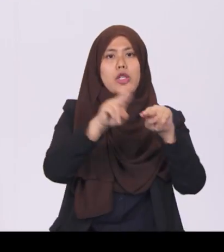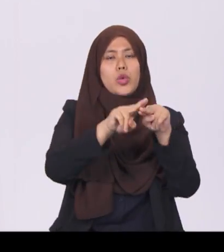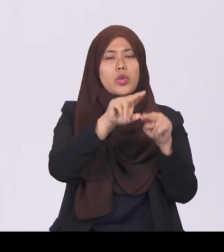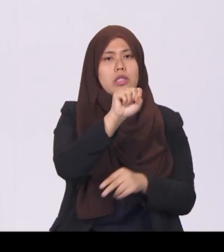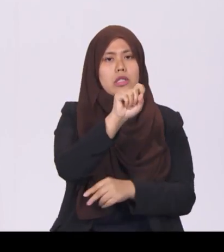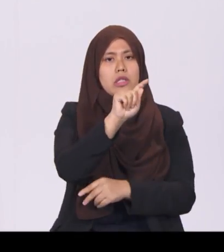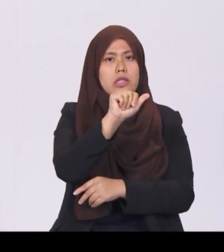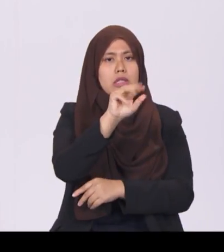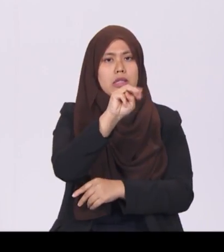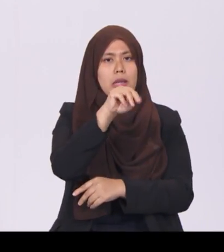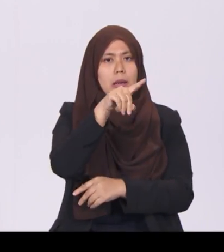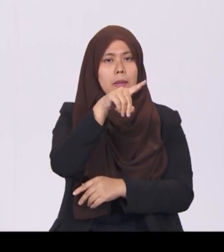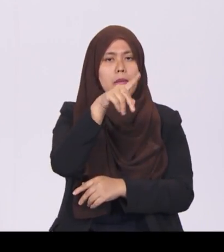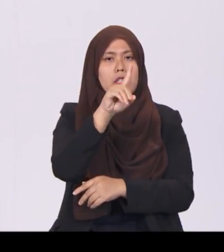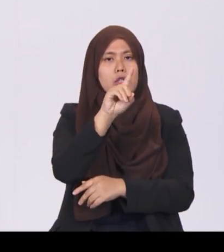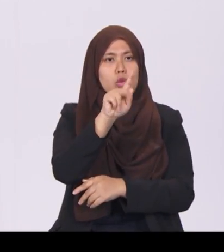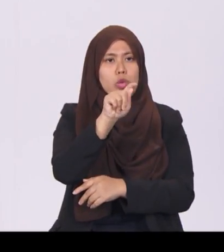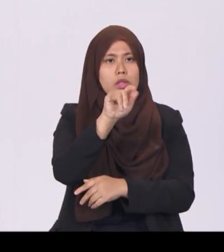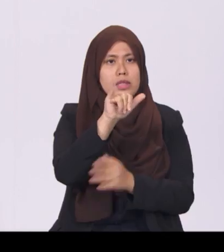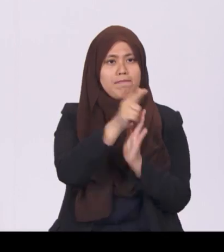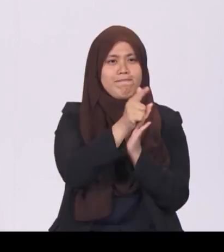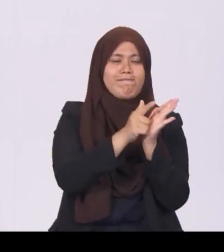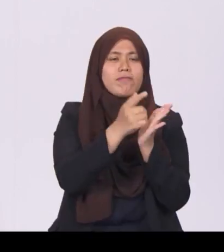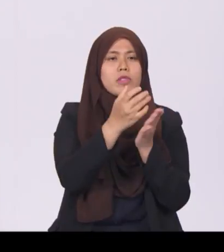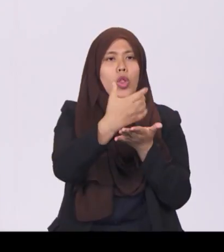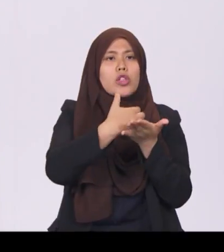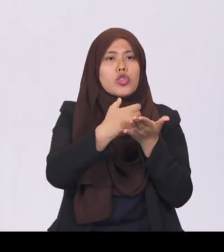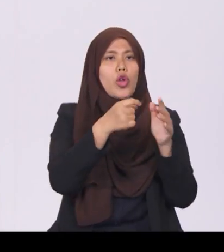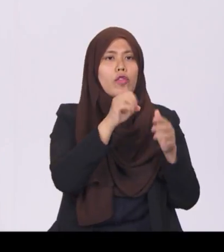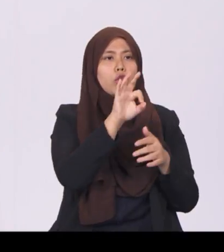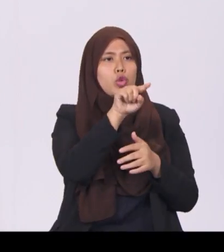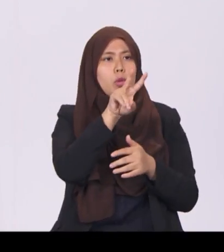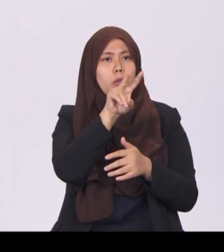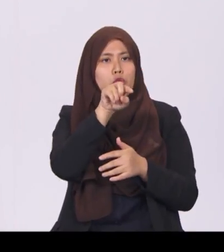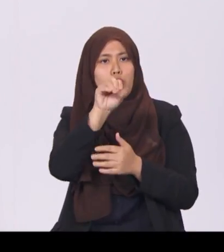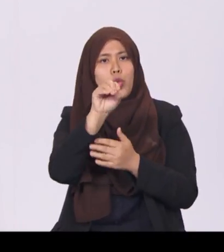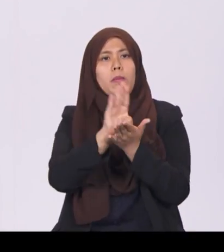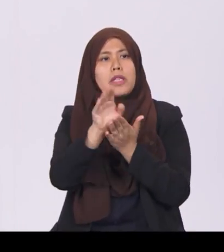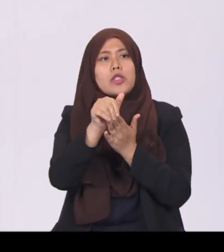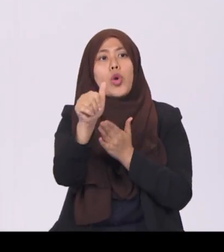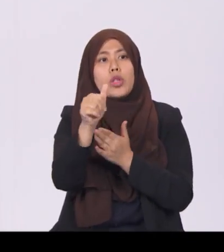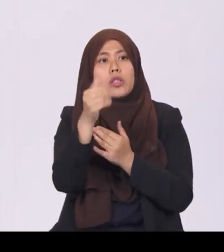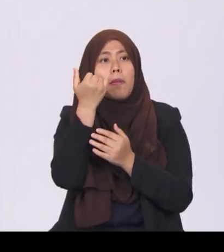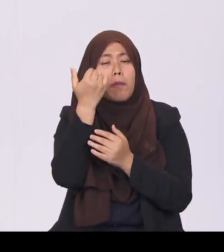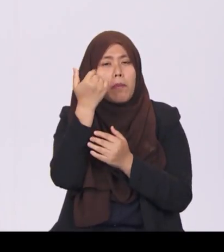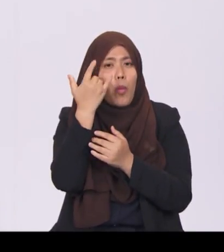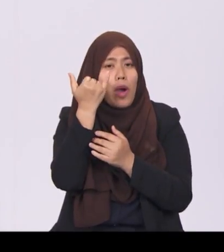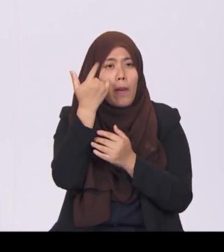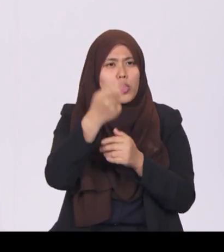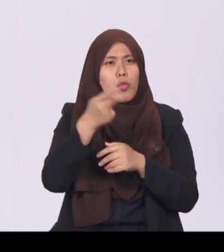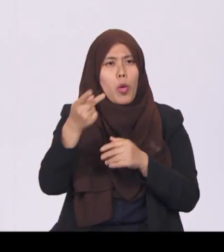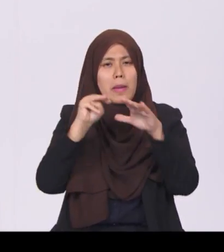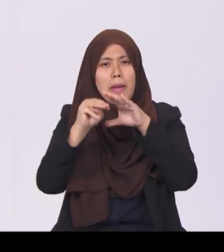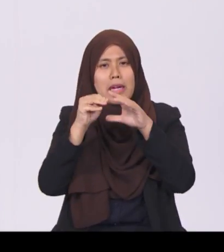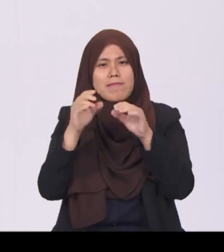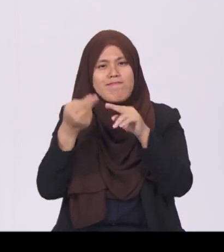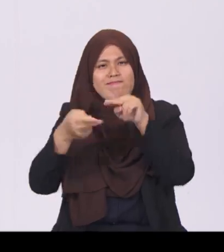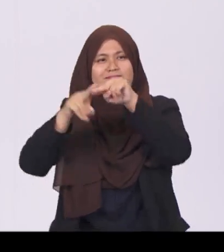billion due to the recent property market pickup. We do not expect either to occur every year. It is